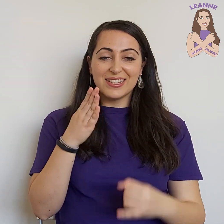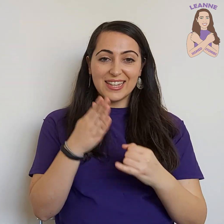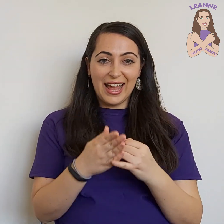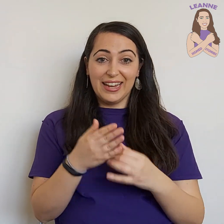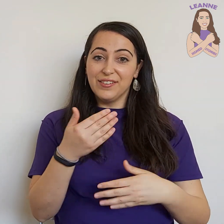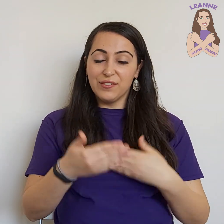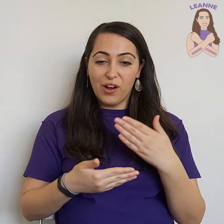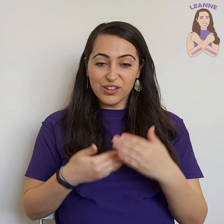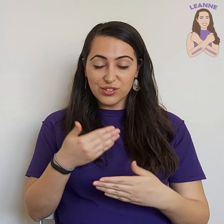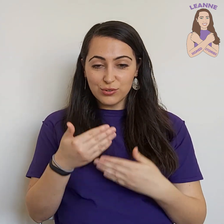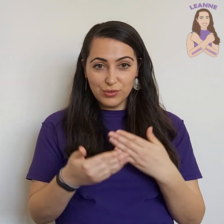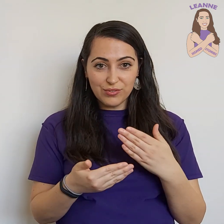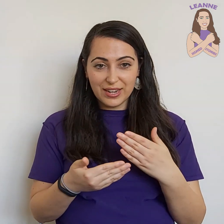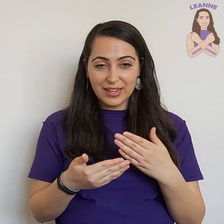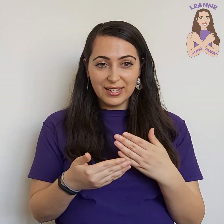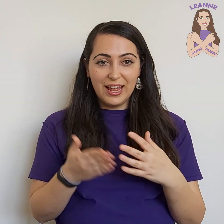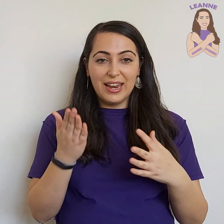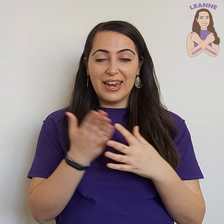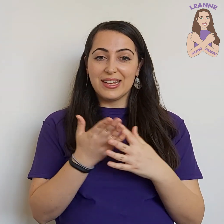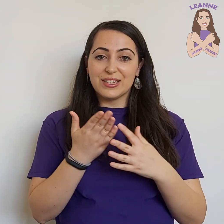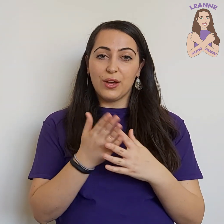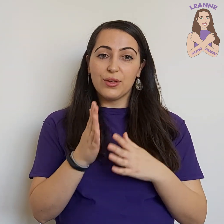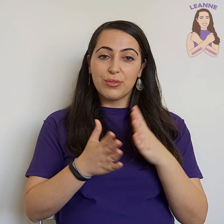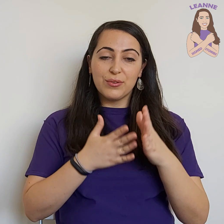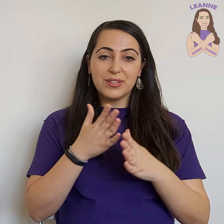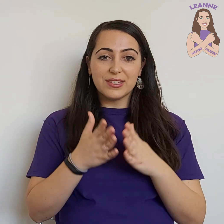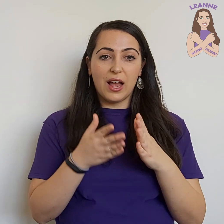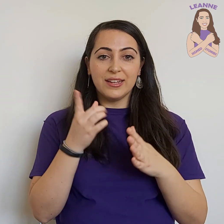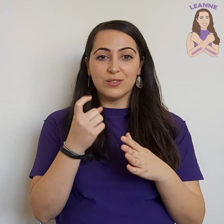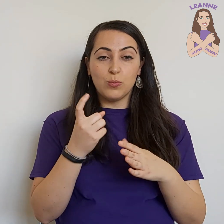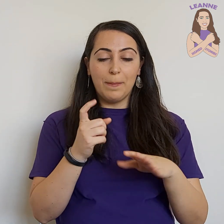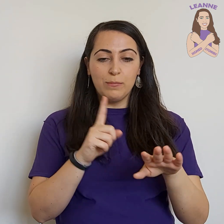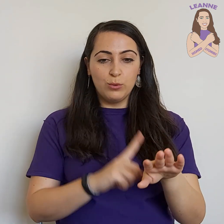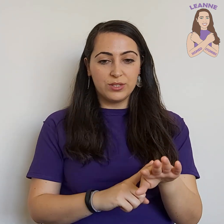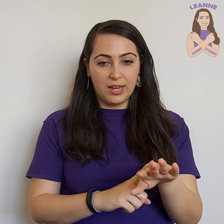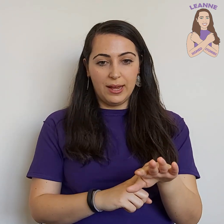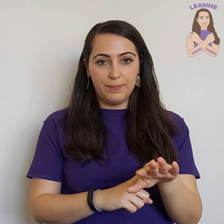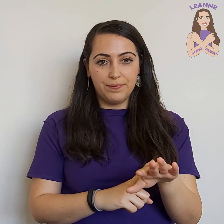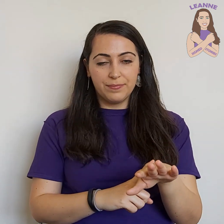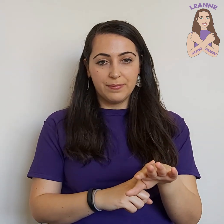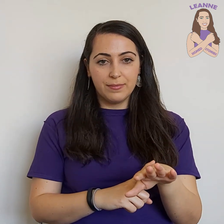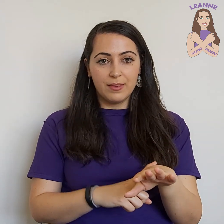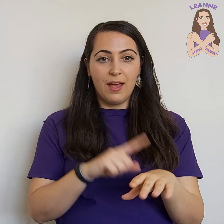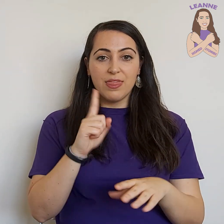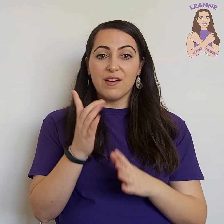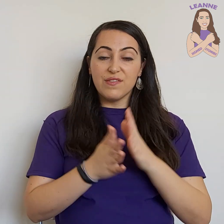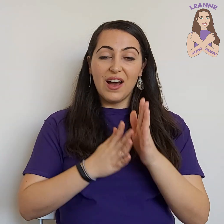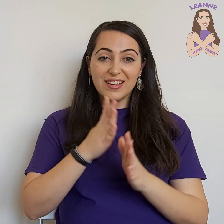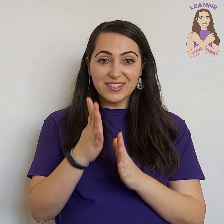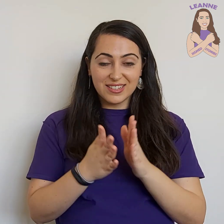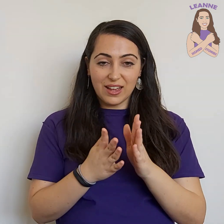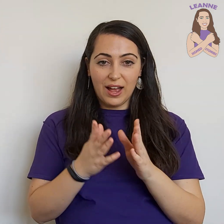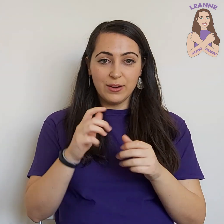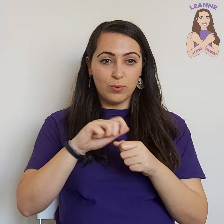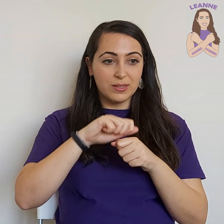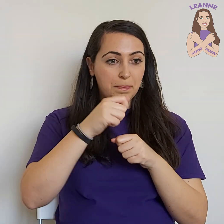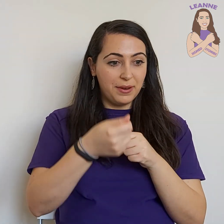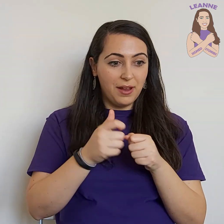end of our story. Let's go through the signs one more time. The first sign was banana.